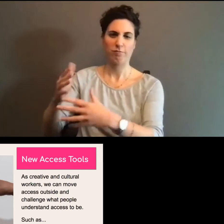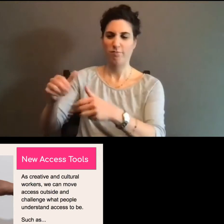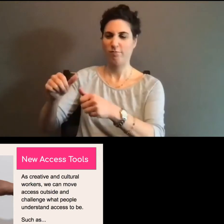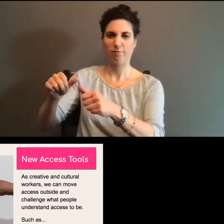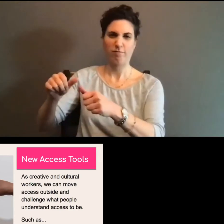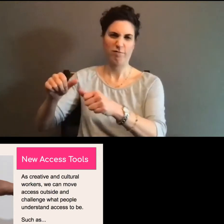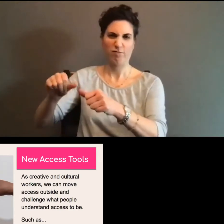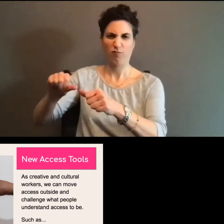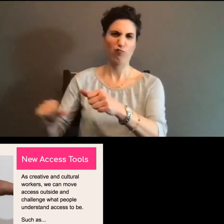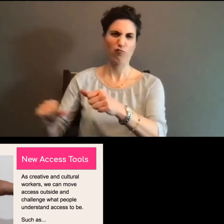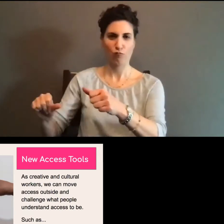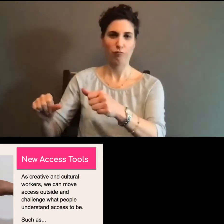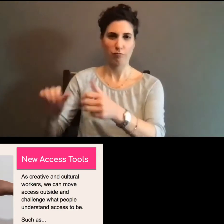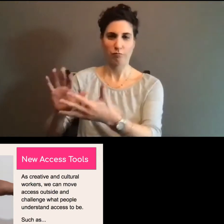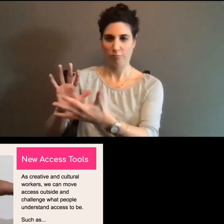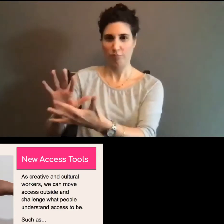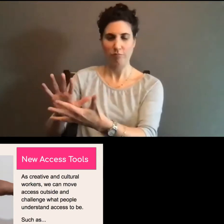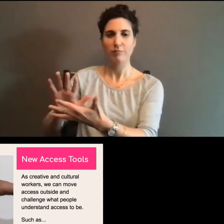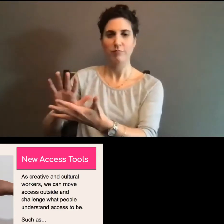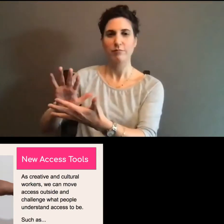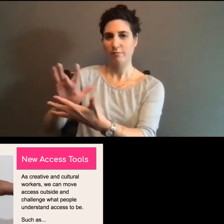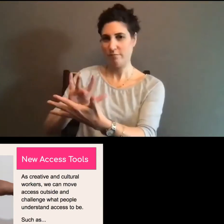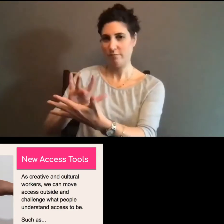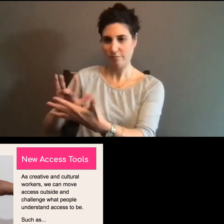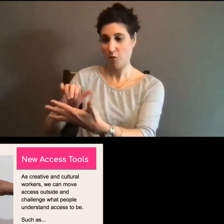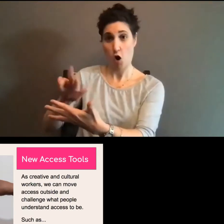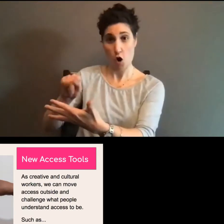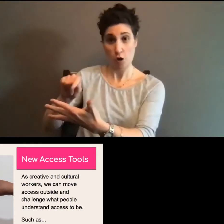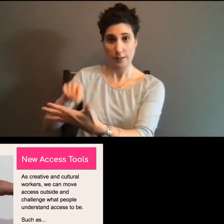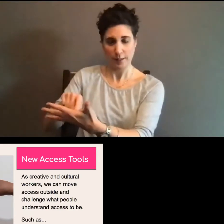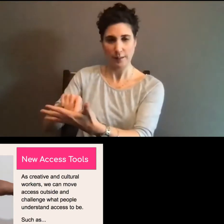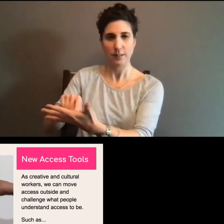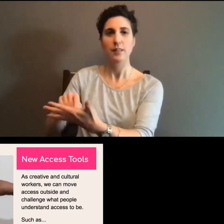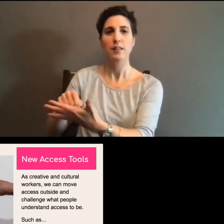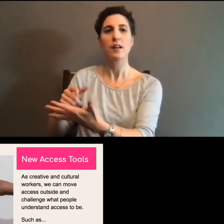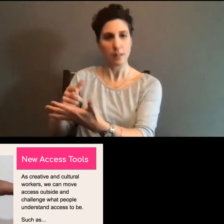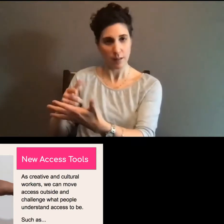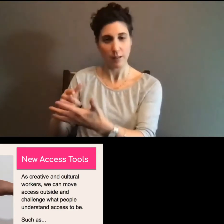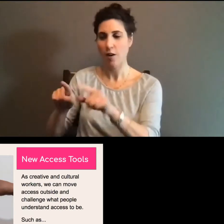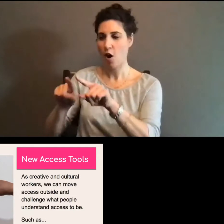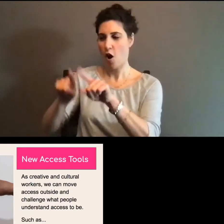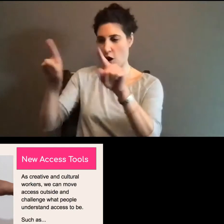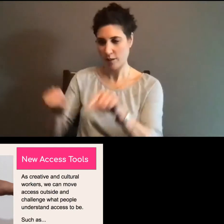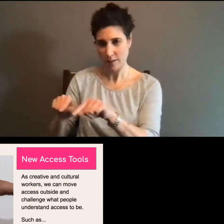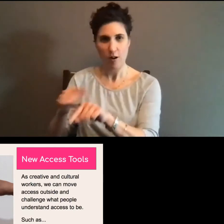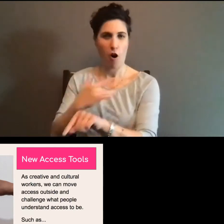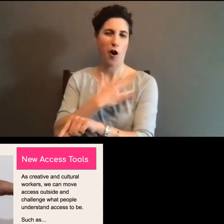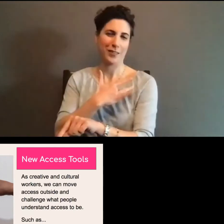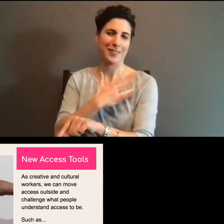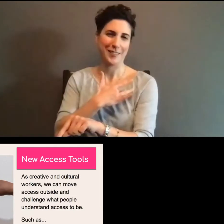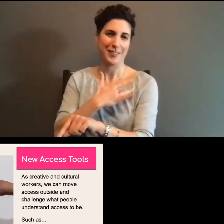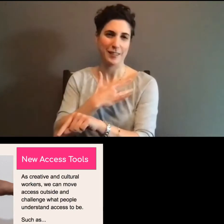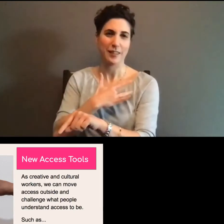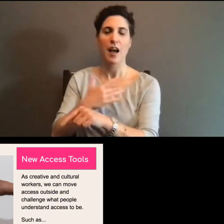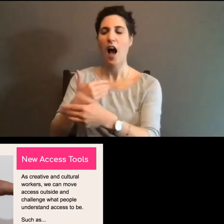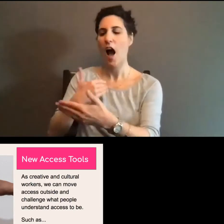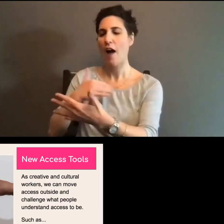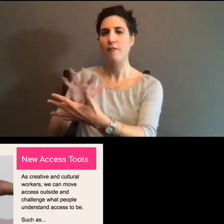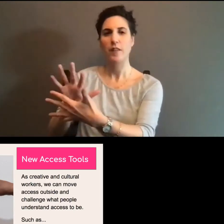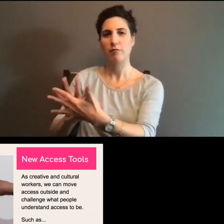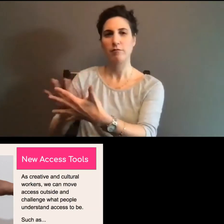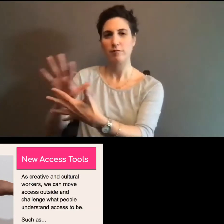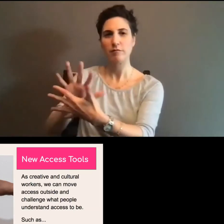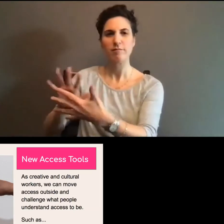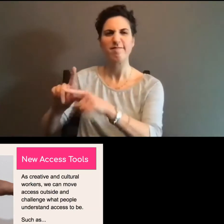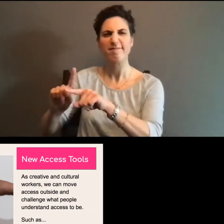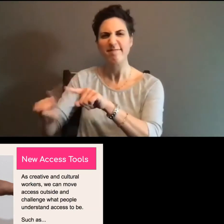You can see the care aspect as, as I keep talking about access. It's a heart, uh, full and embroidered with like herbs